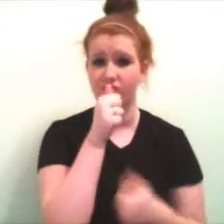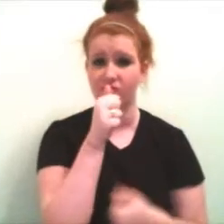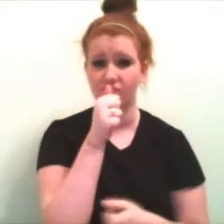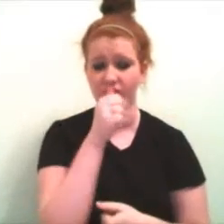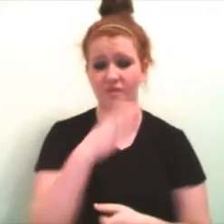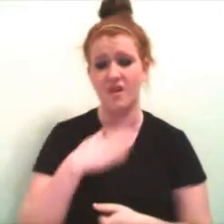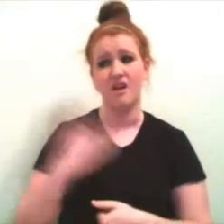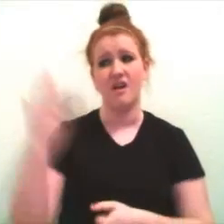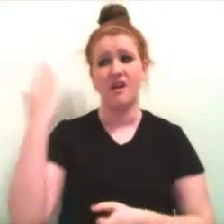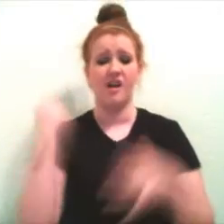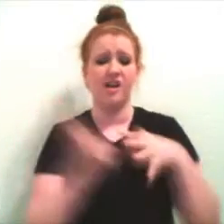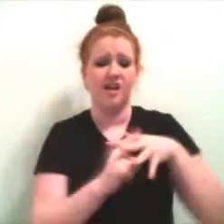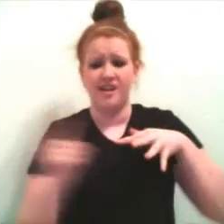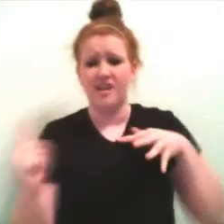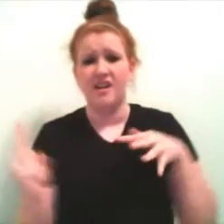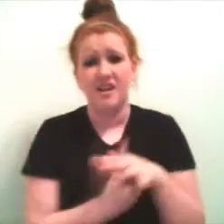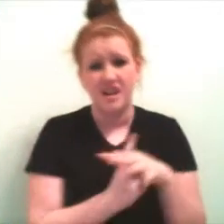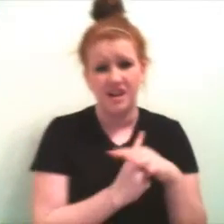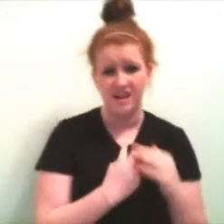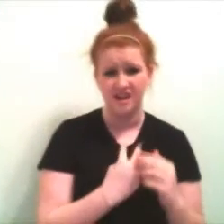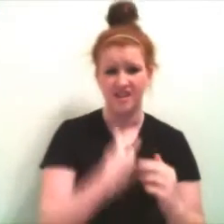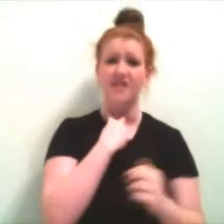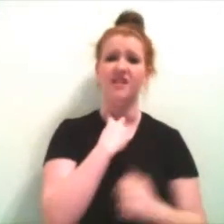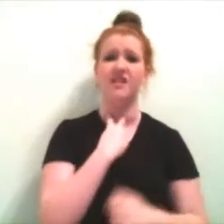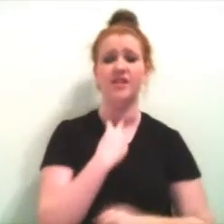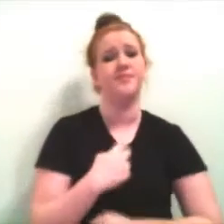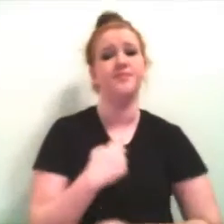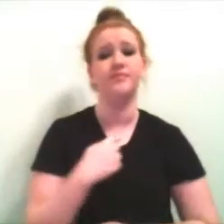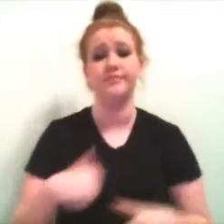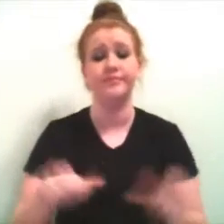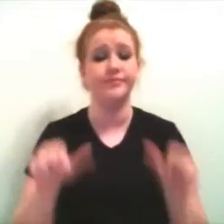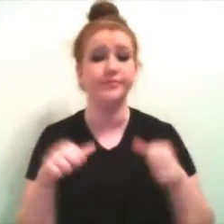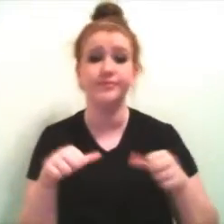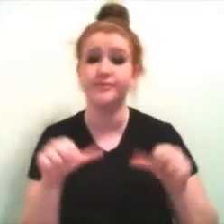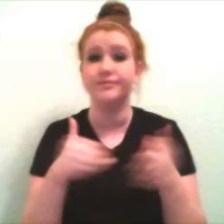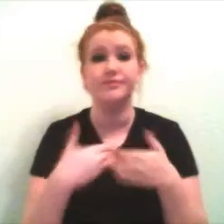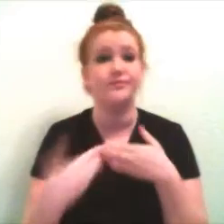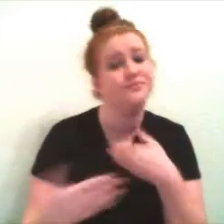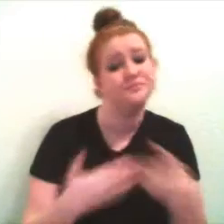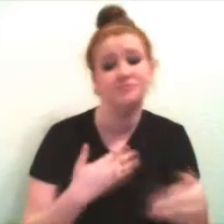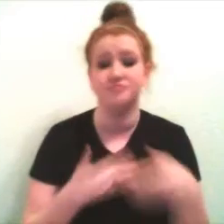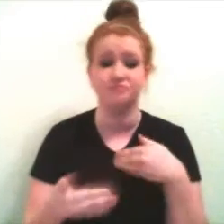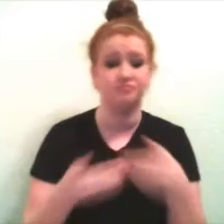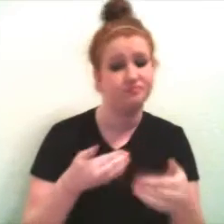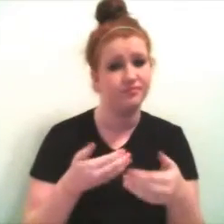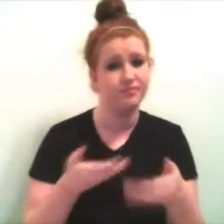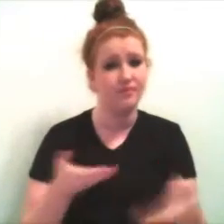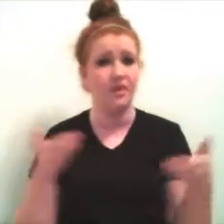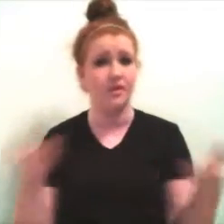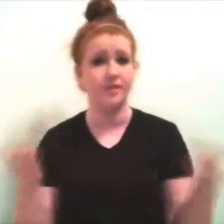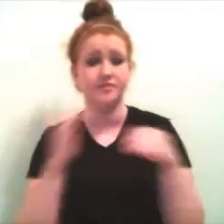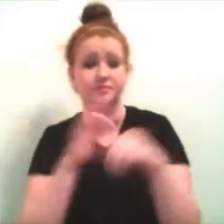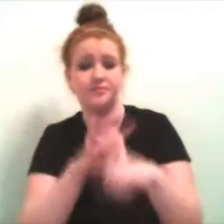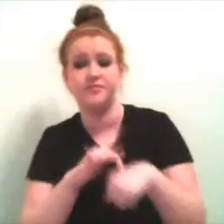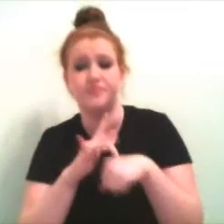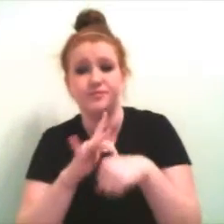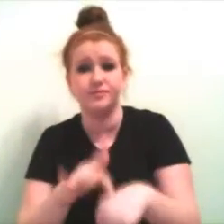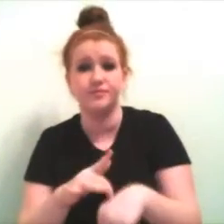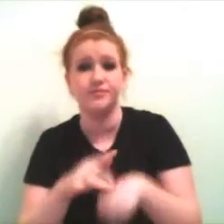inside there's nowhere we can hide. No matter what we breathe, we still have made